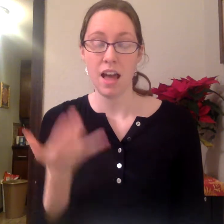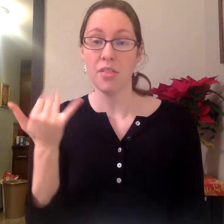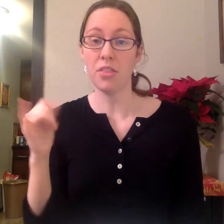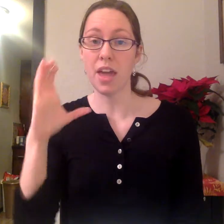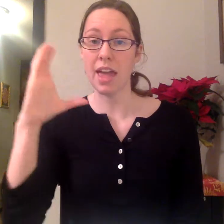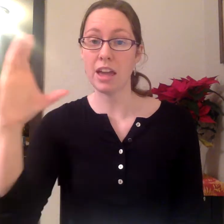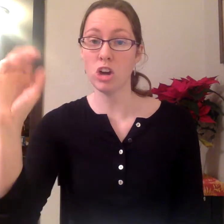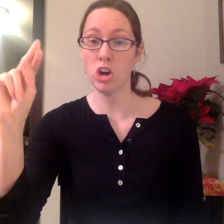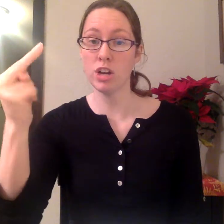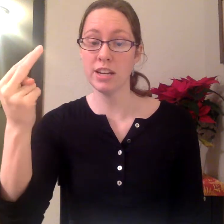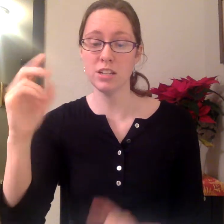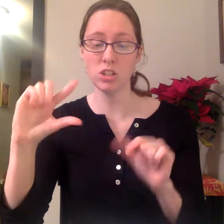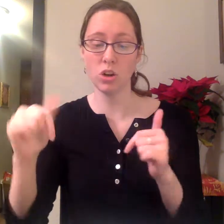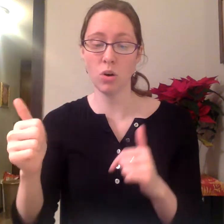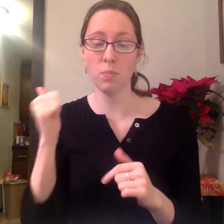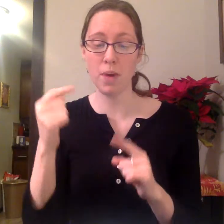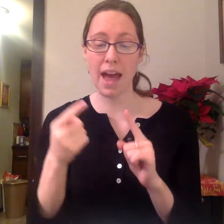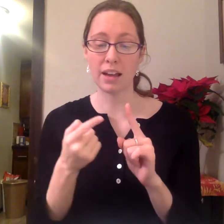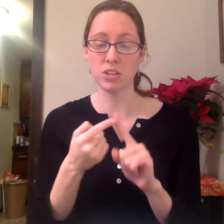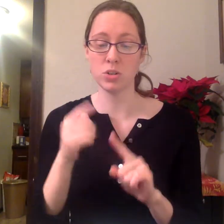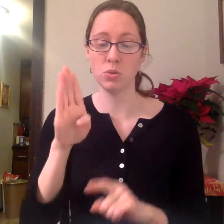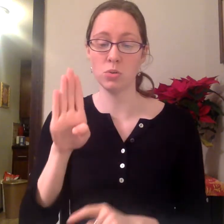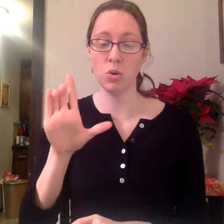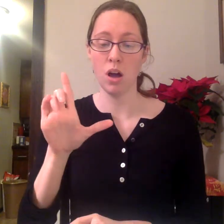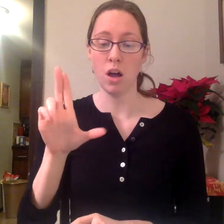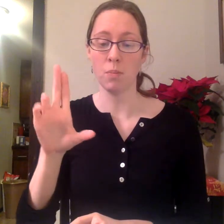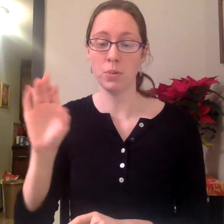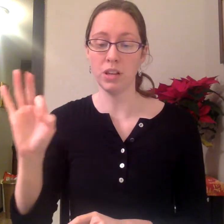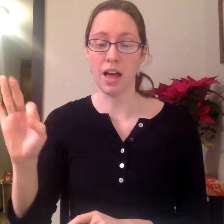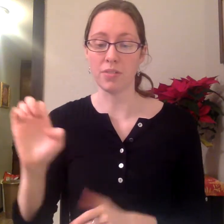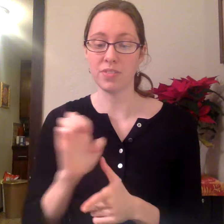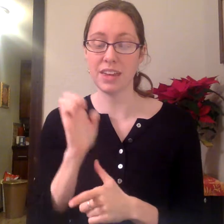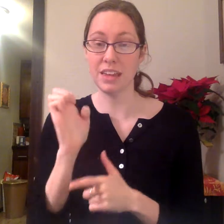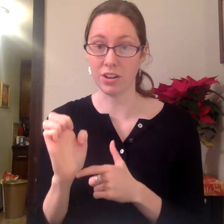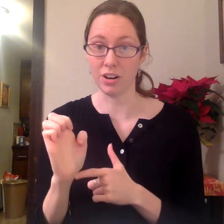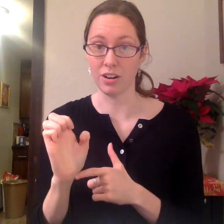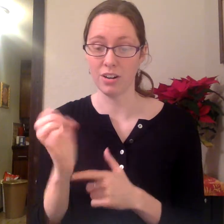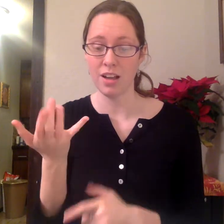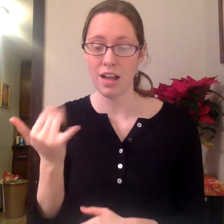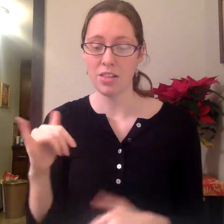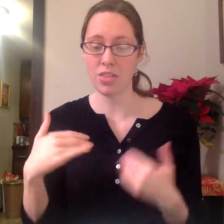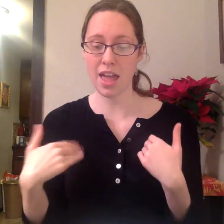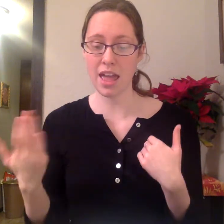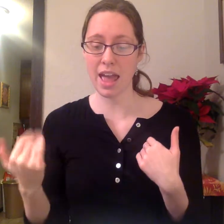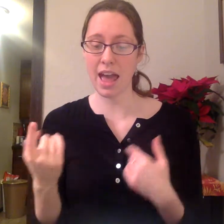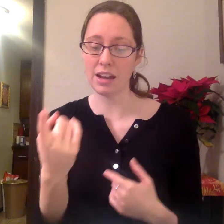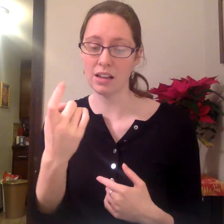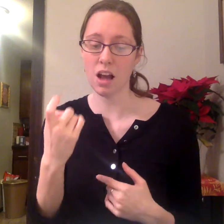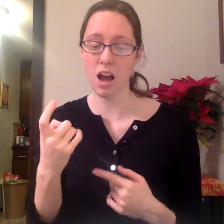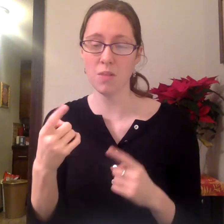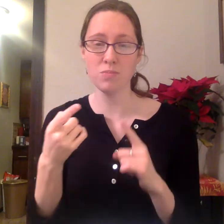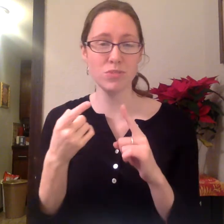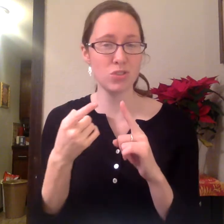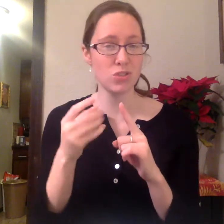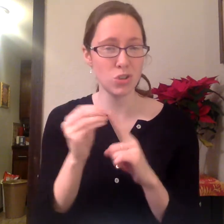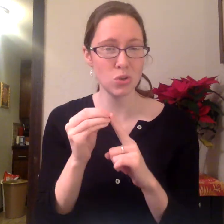They couldn't go back to Bluff either. They had come too